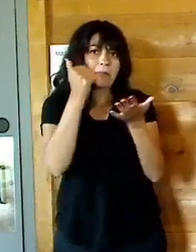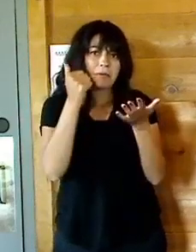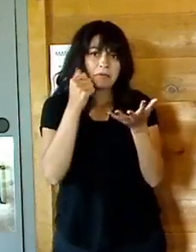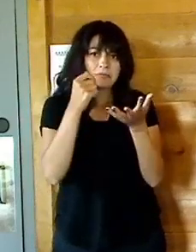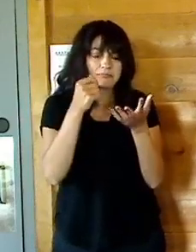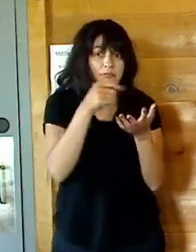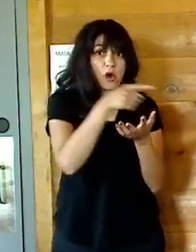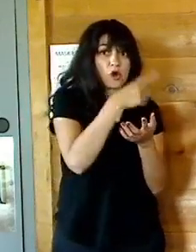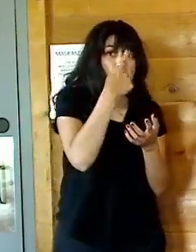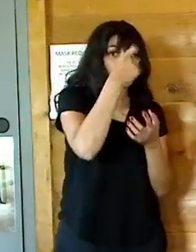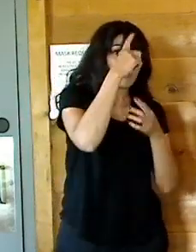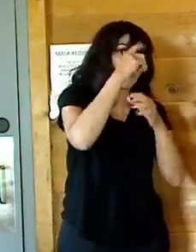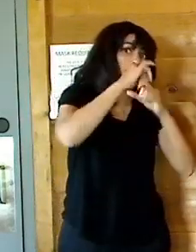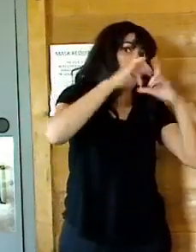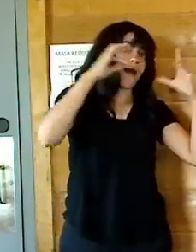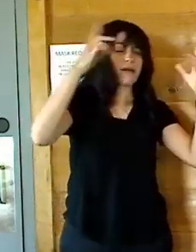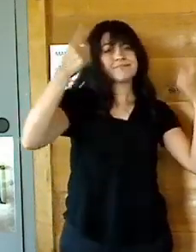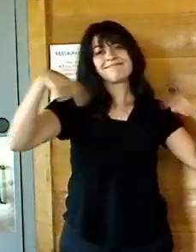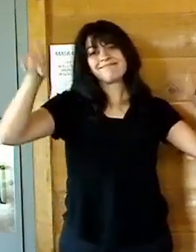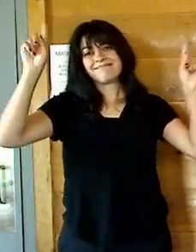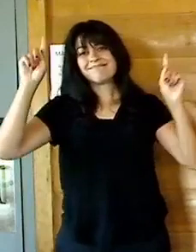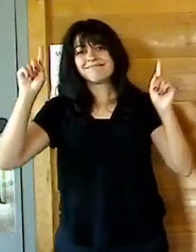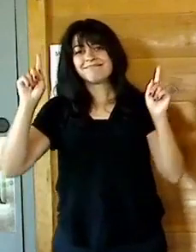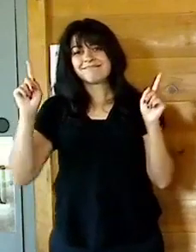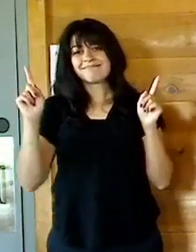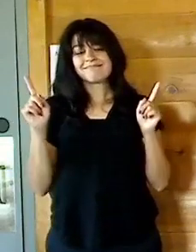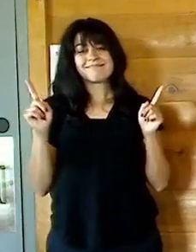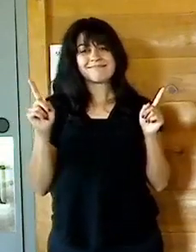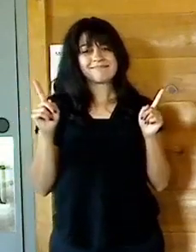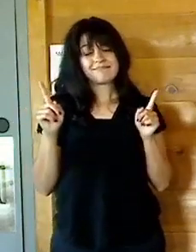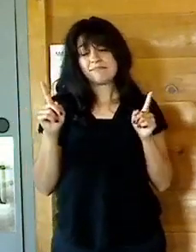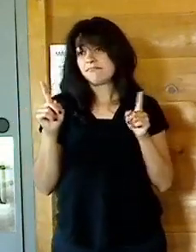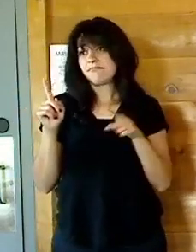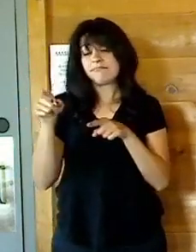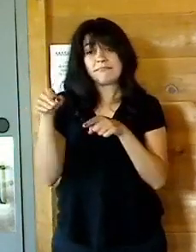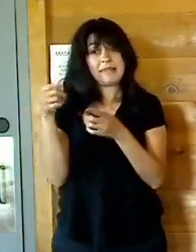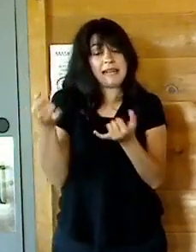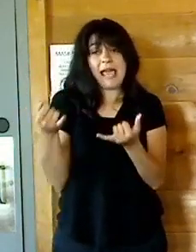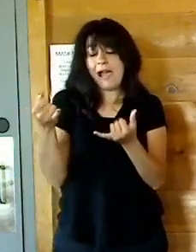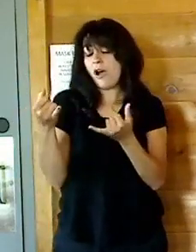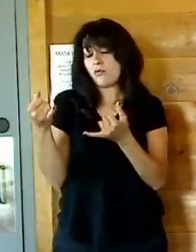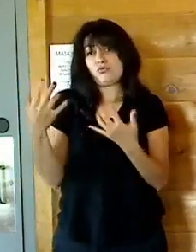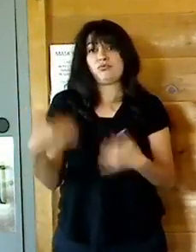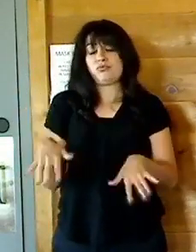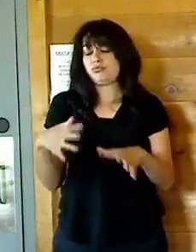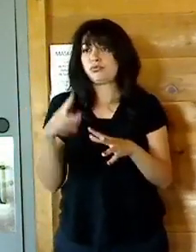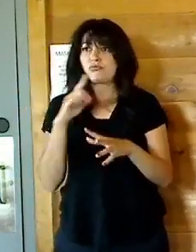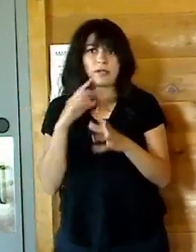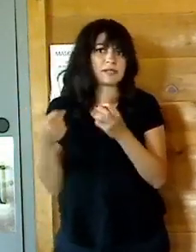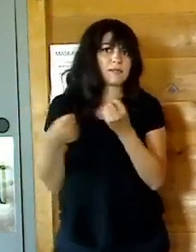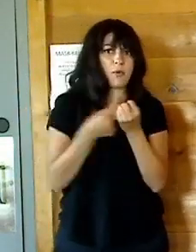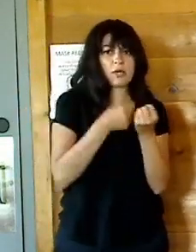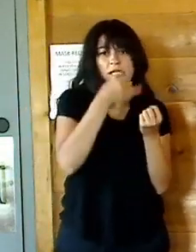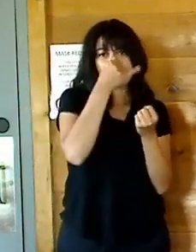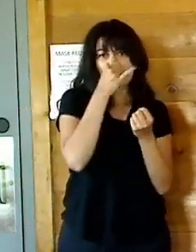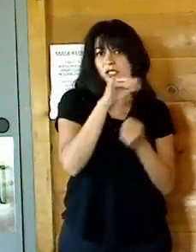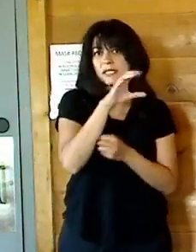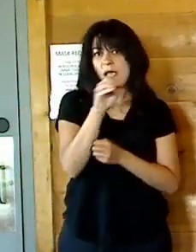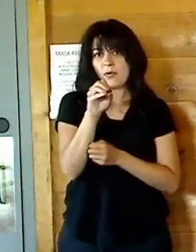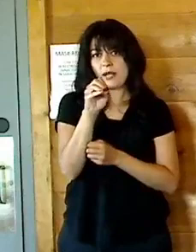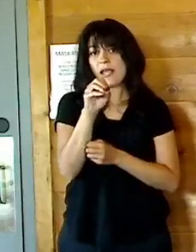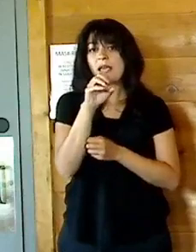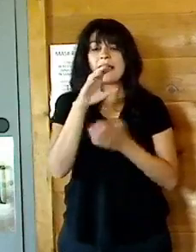and truly become an amazing asset in Dutchess County and the town of Wappinger. We have this beautiful